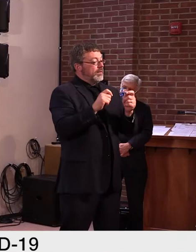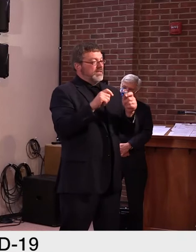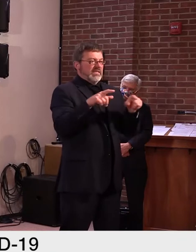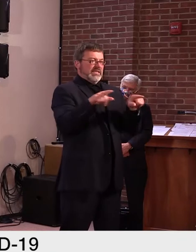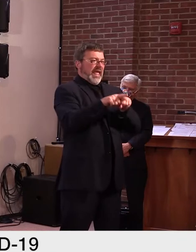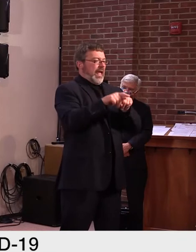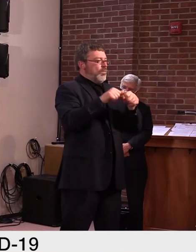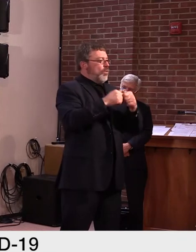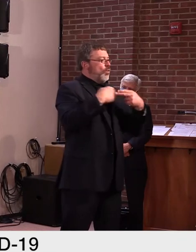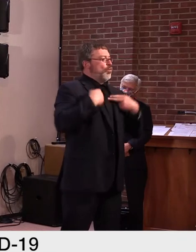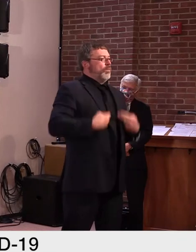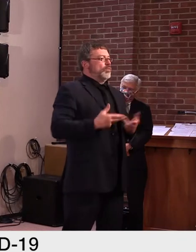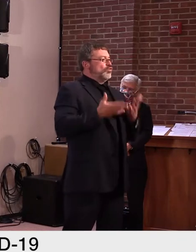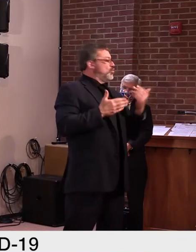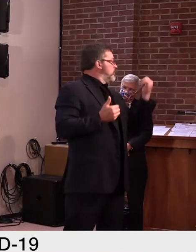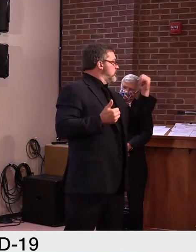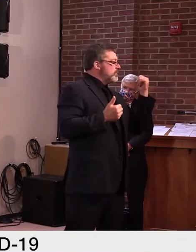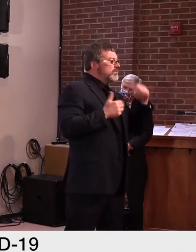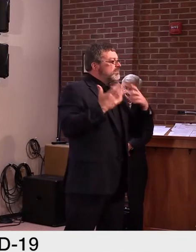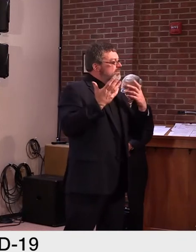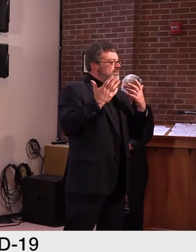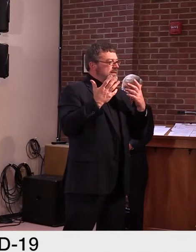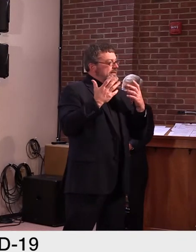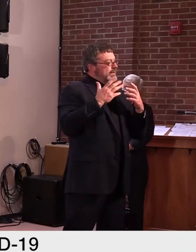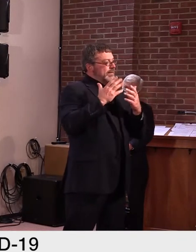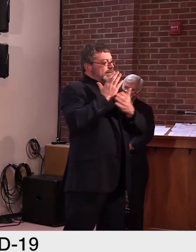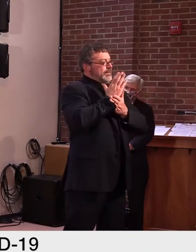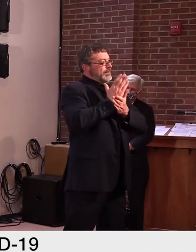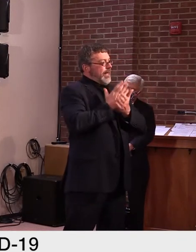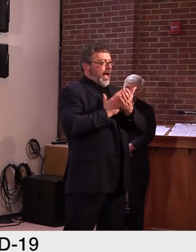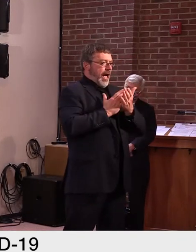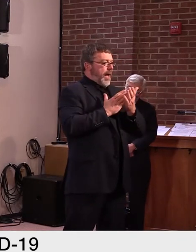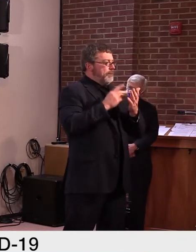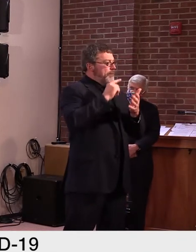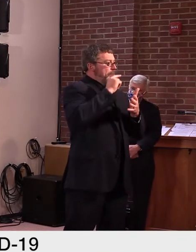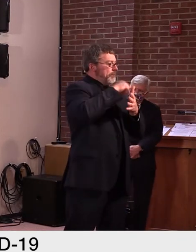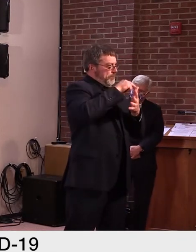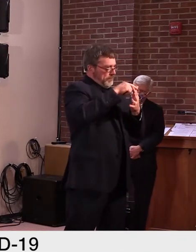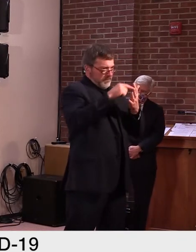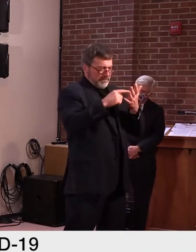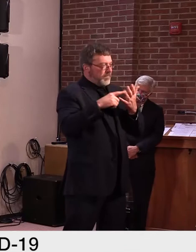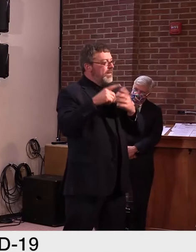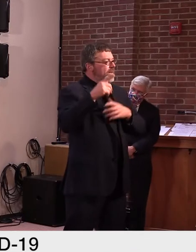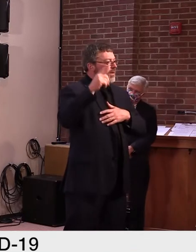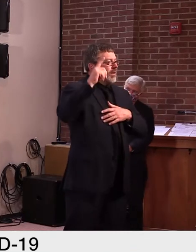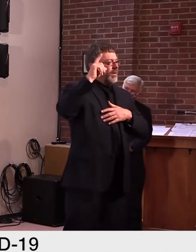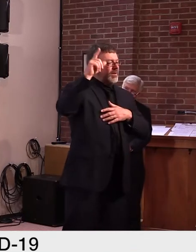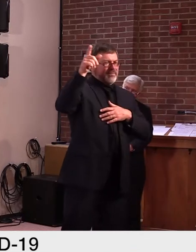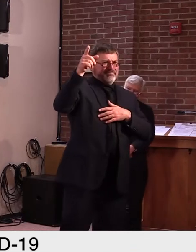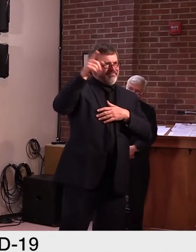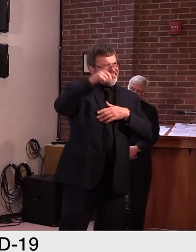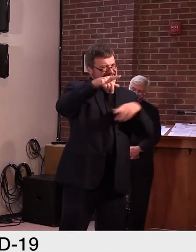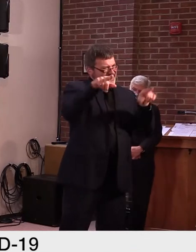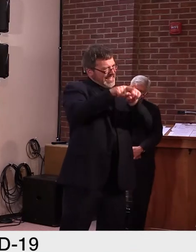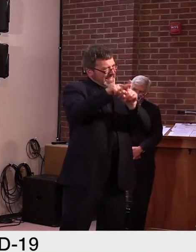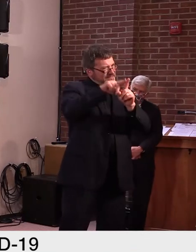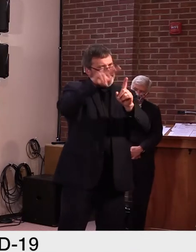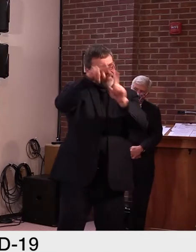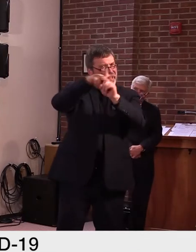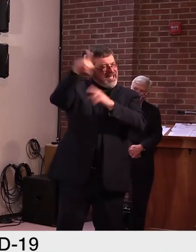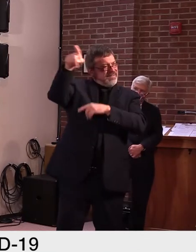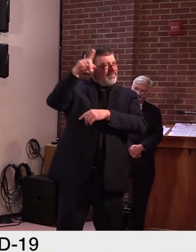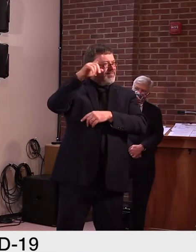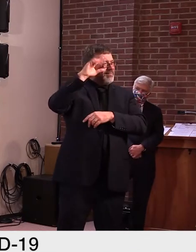You know, there are, there are actually sectors of the federal government that you could probably justly accuse of what you just did.